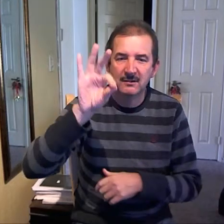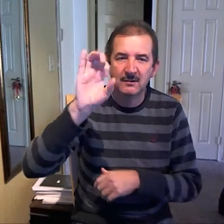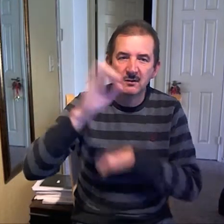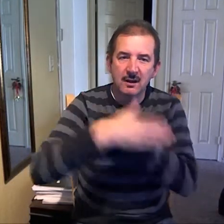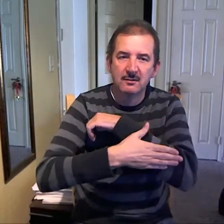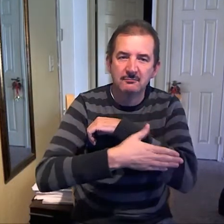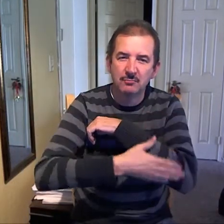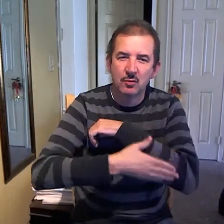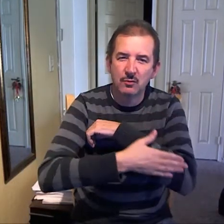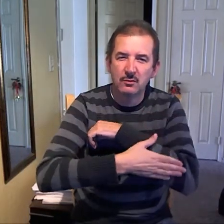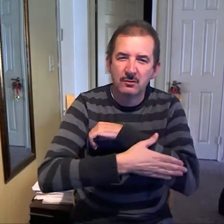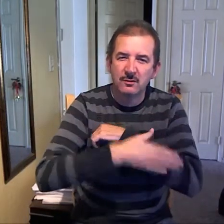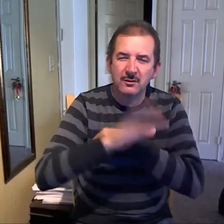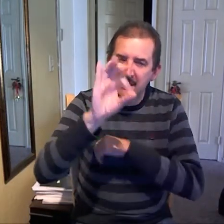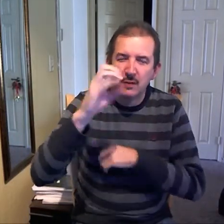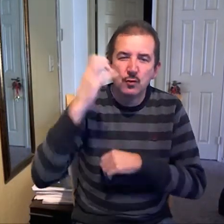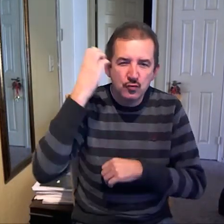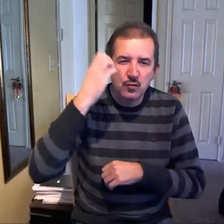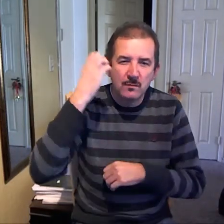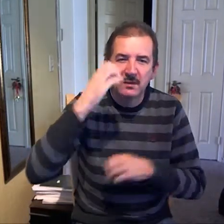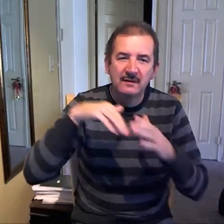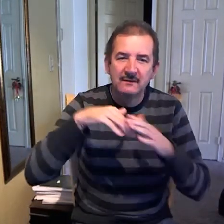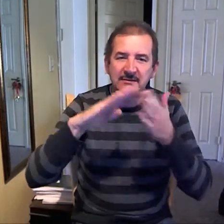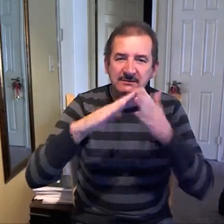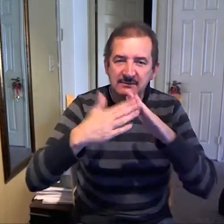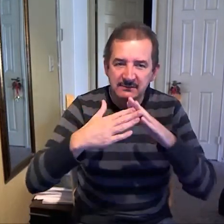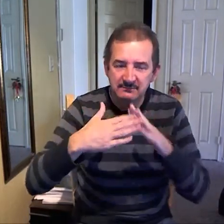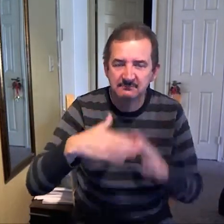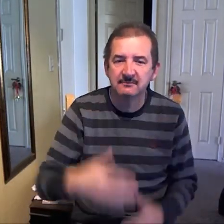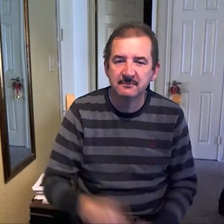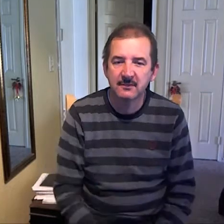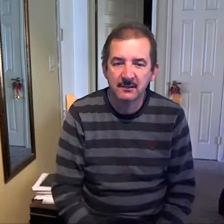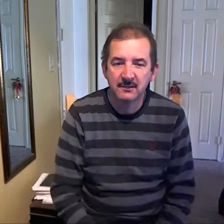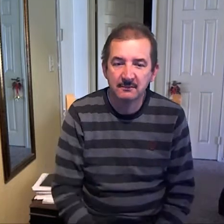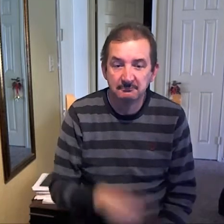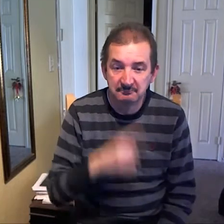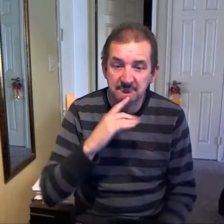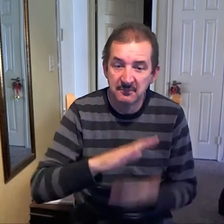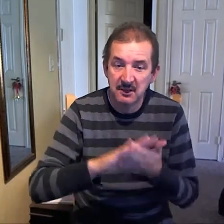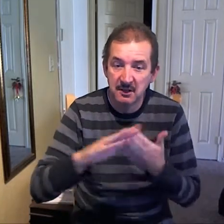Please, please, please, please, just get